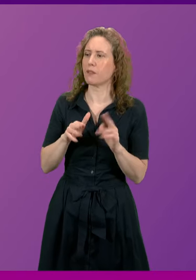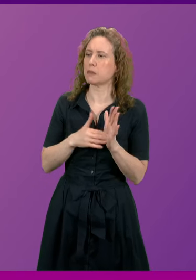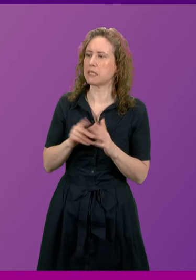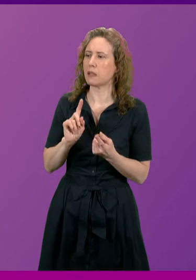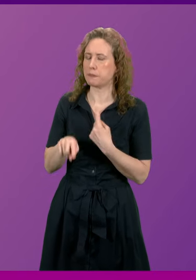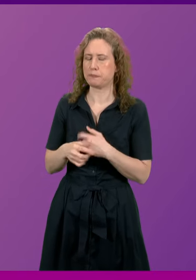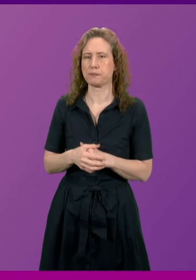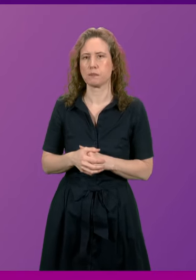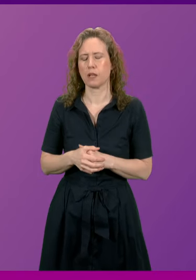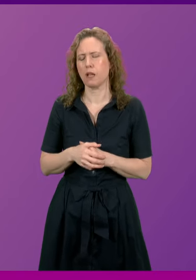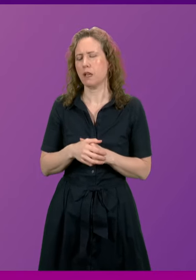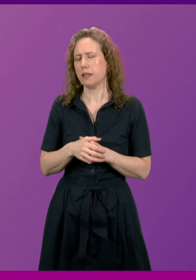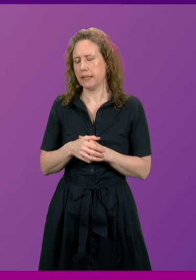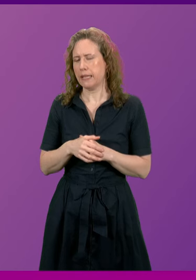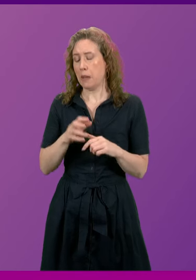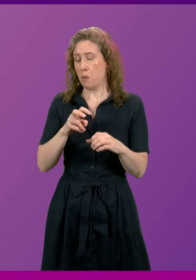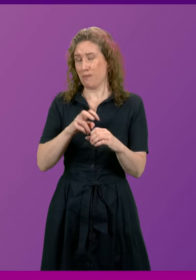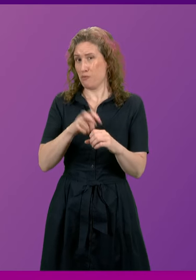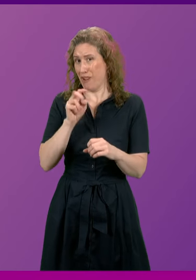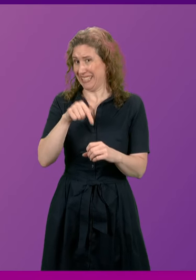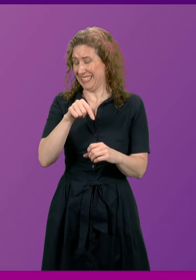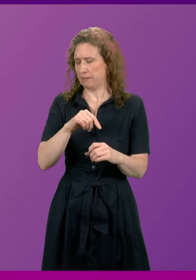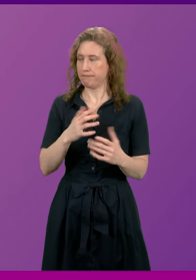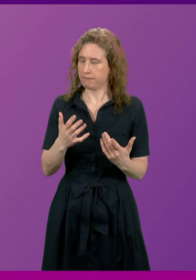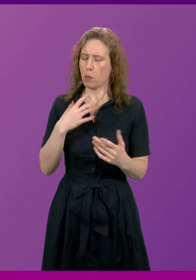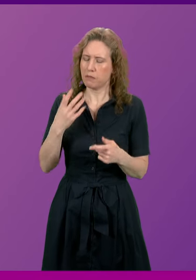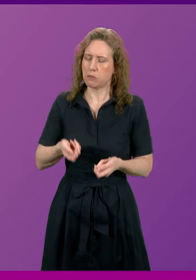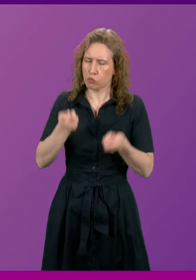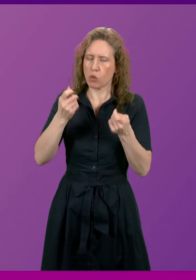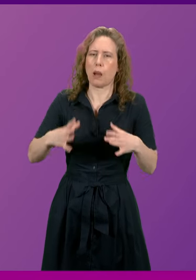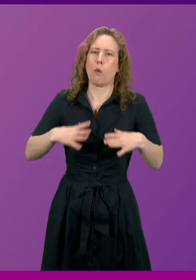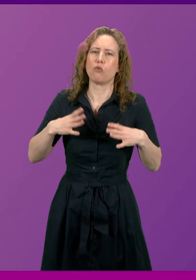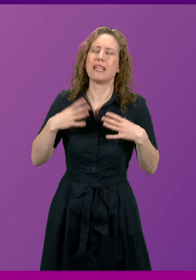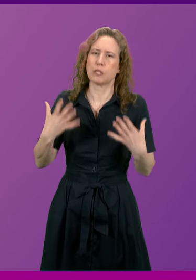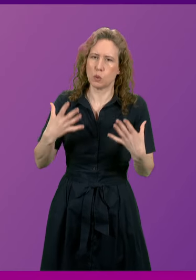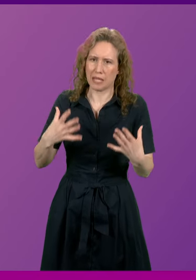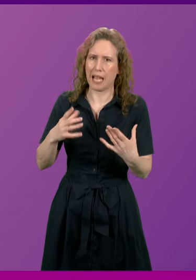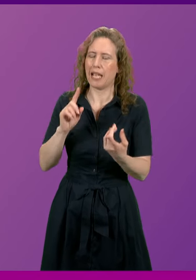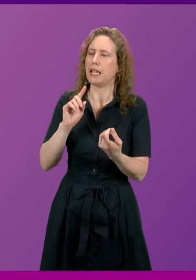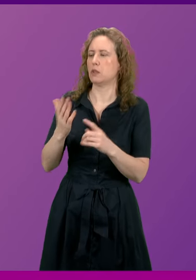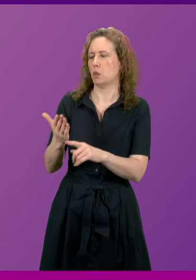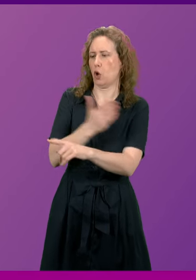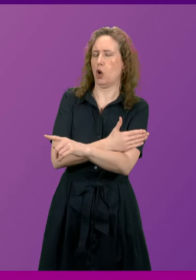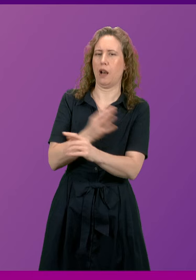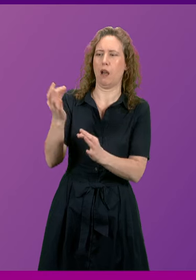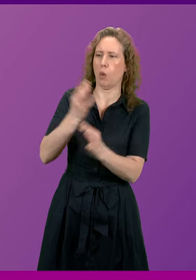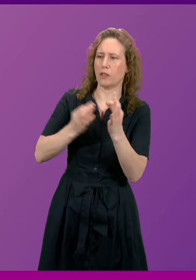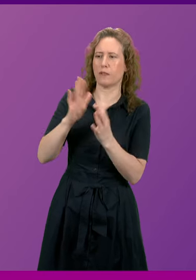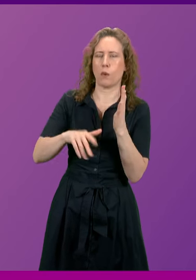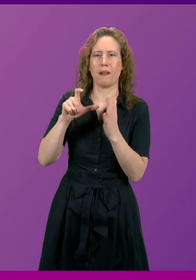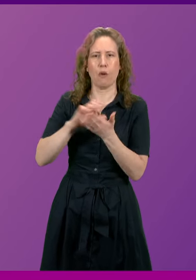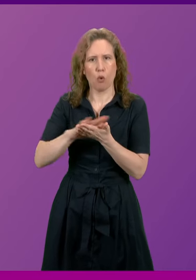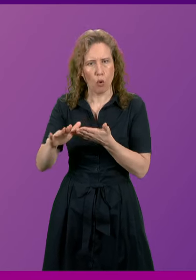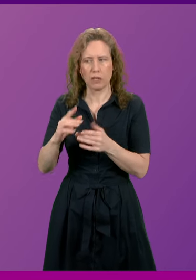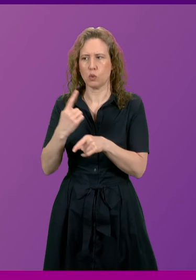The implications of Brexit we've touched on some of them already today in response to the question from Claire Hawkey about the